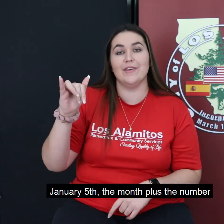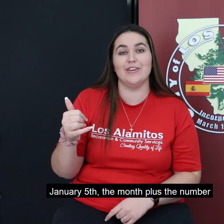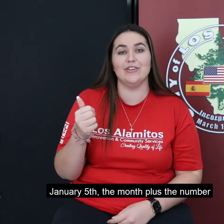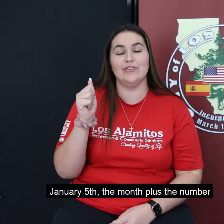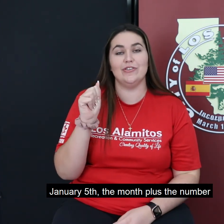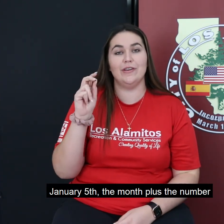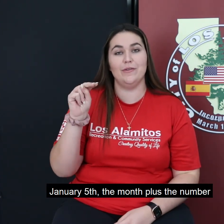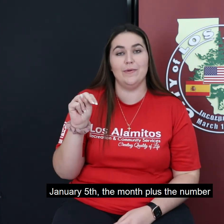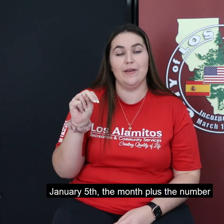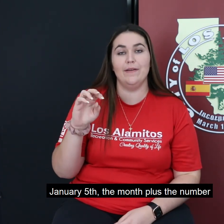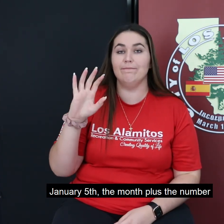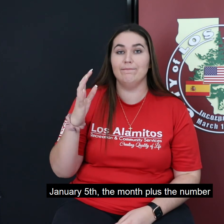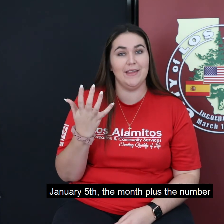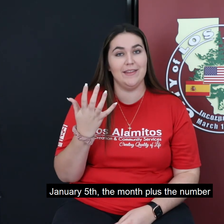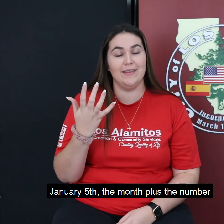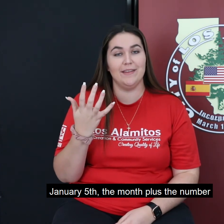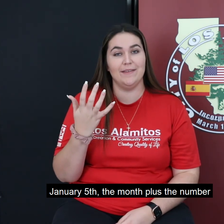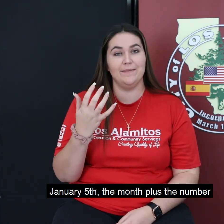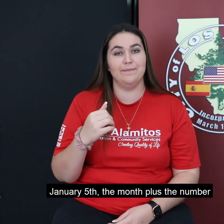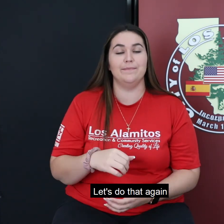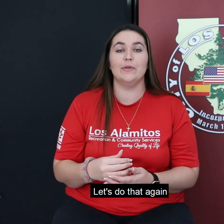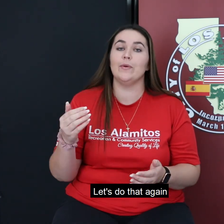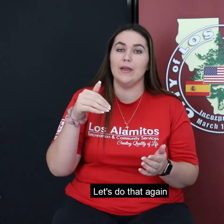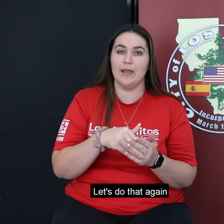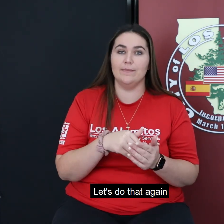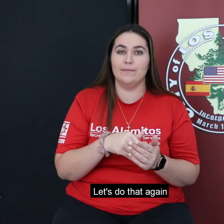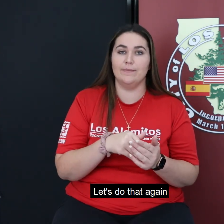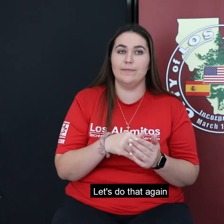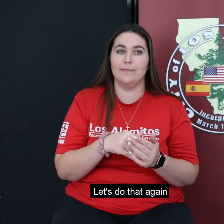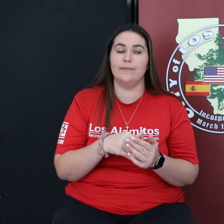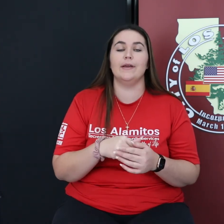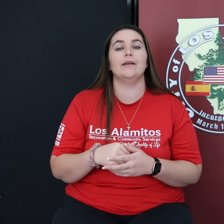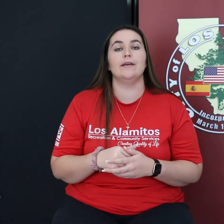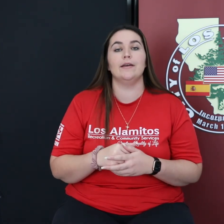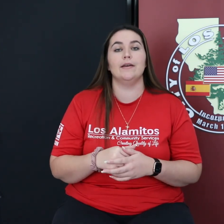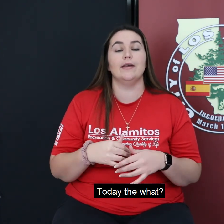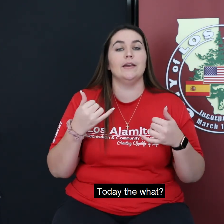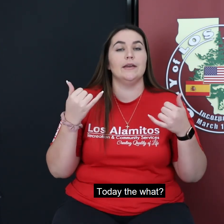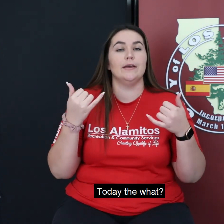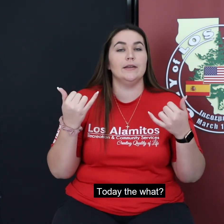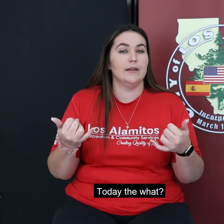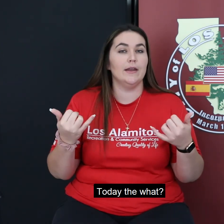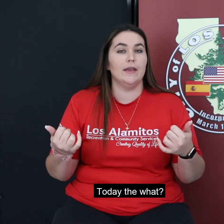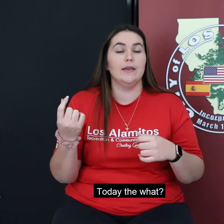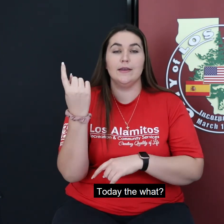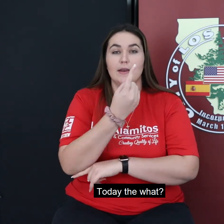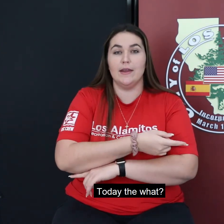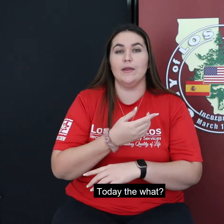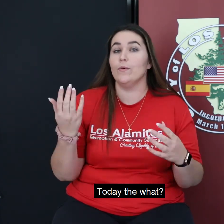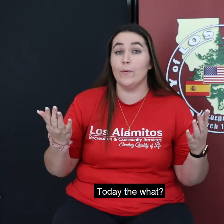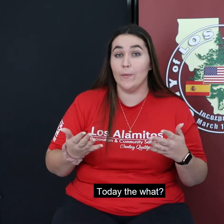5th, the month plus the number. Let's do that again. Today, day what?